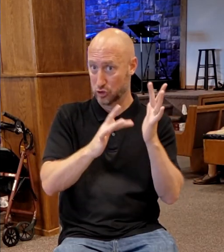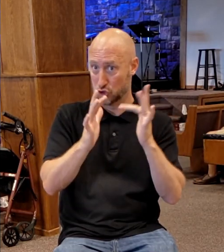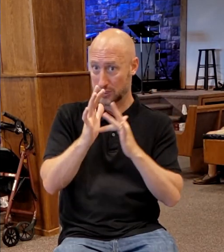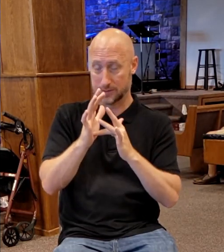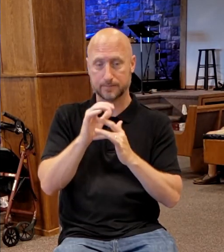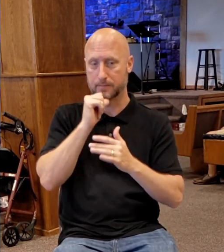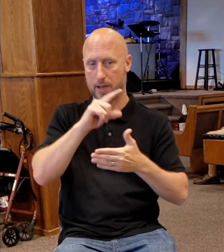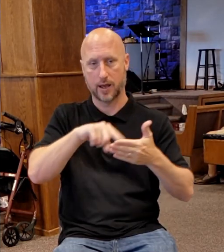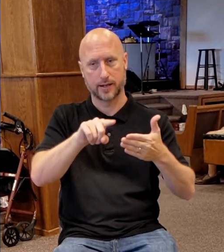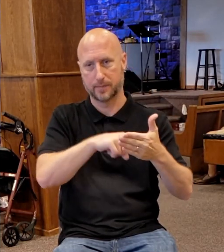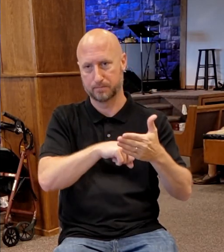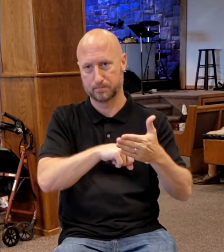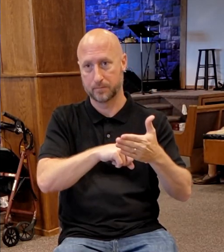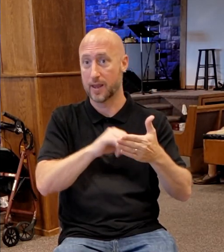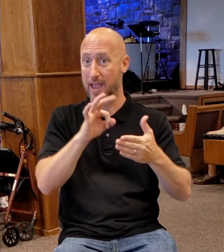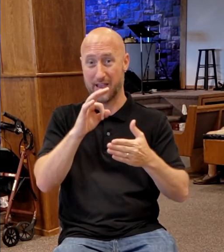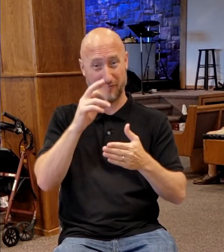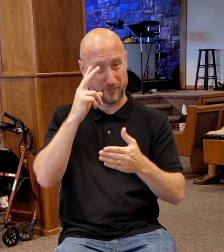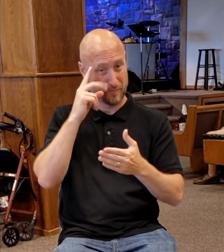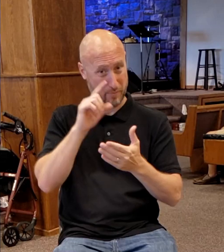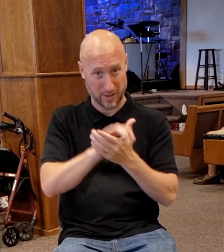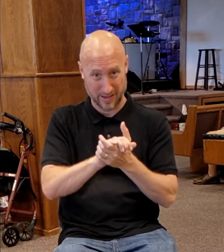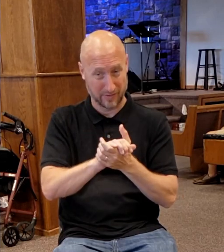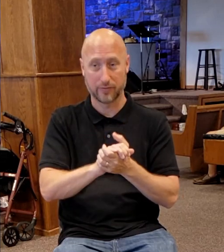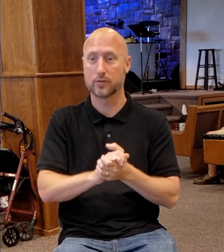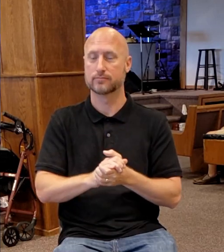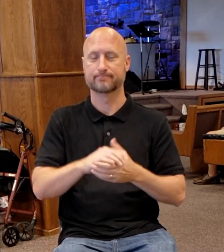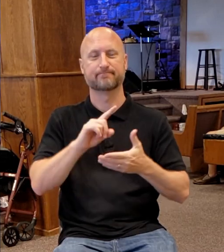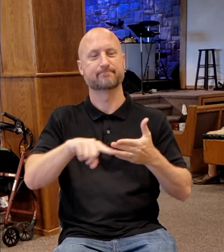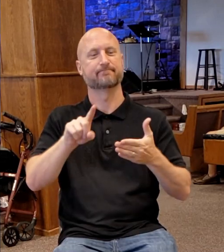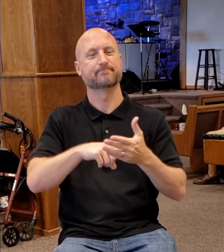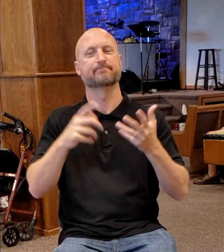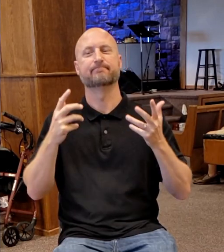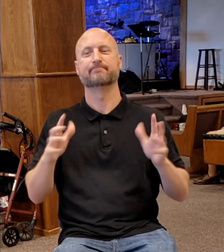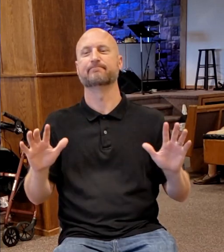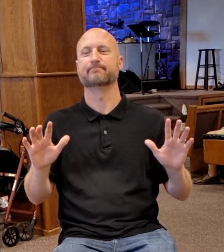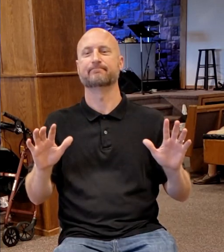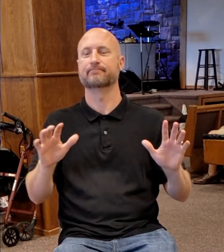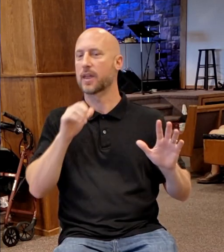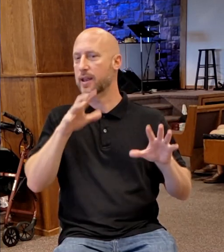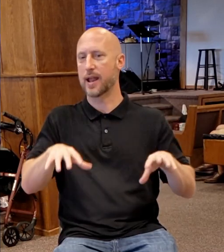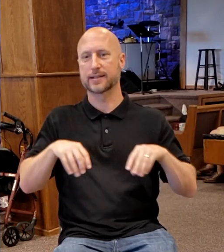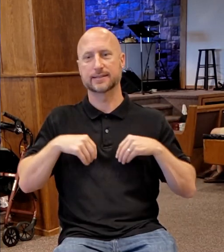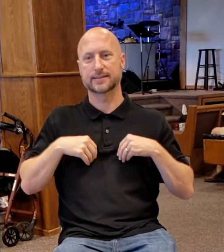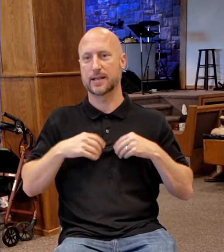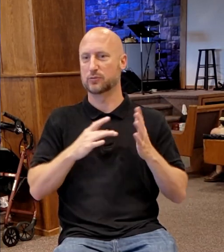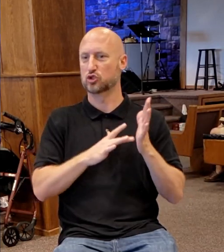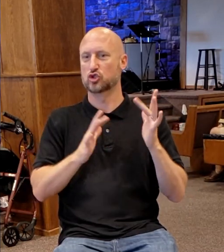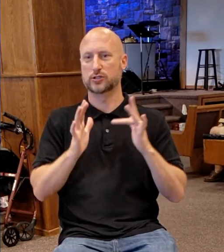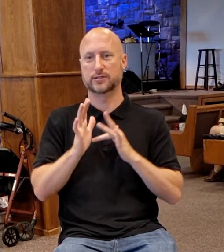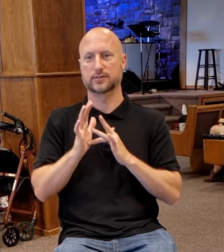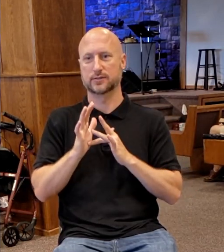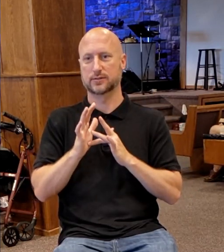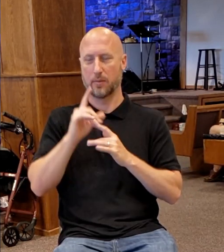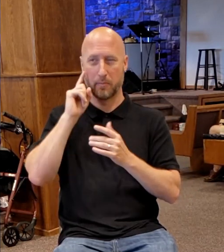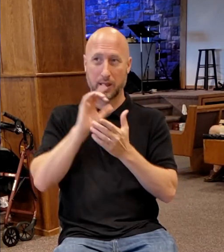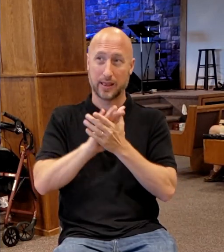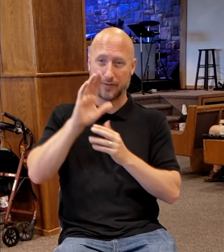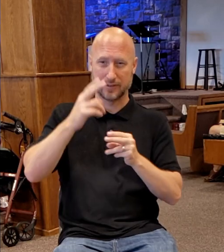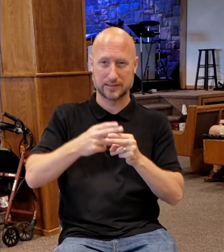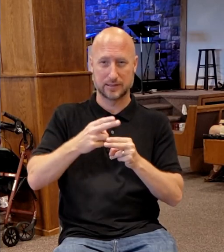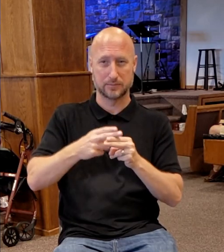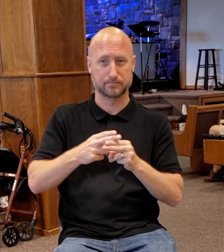he that believeth not is condemned already because he hath not believed in the name of the only begotten son of God. And this is what he said,